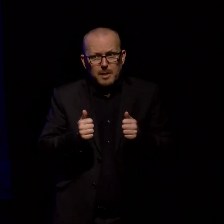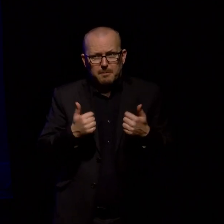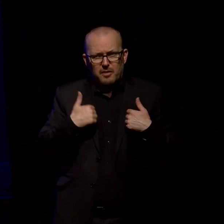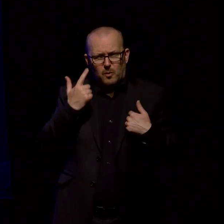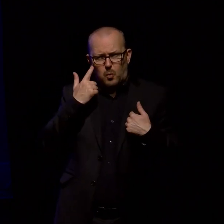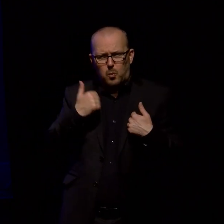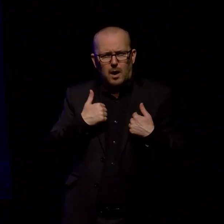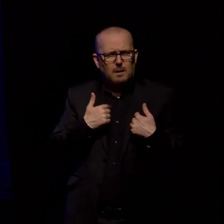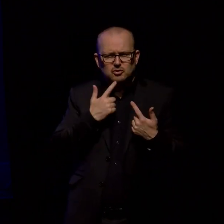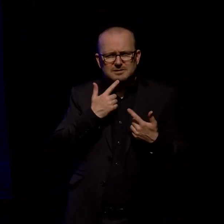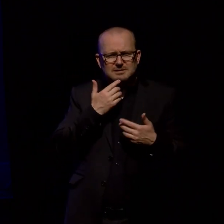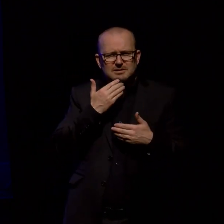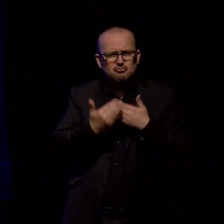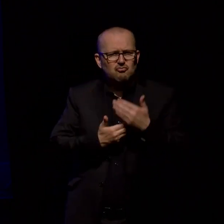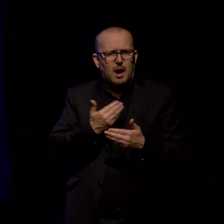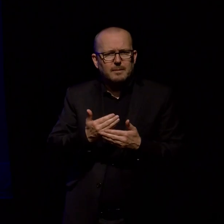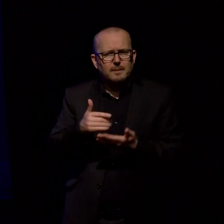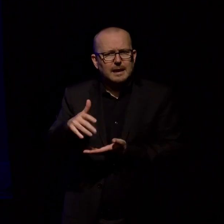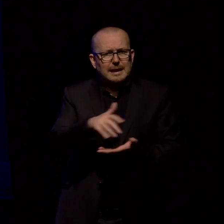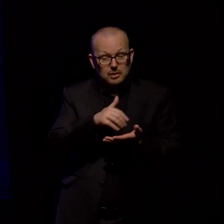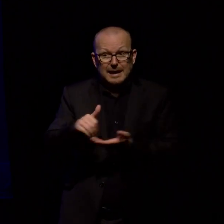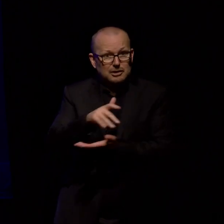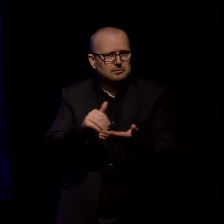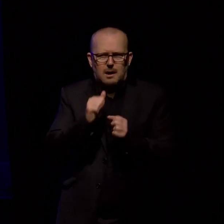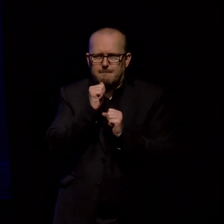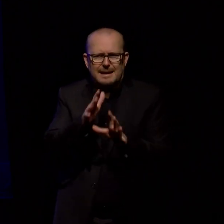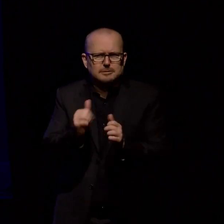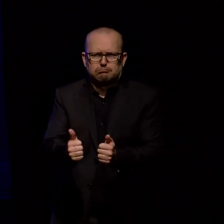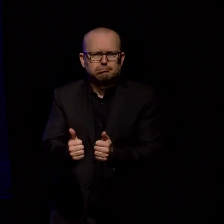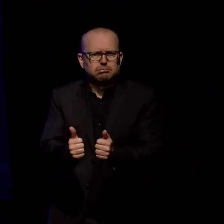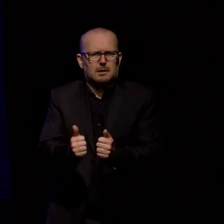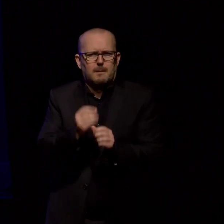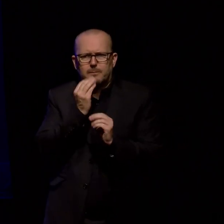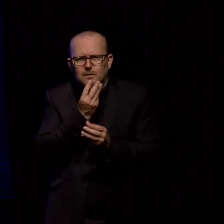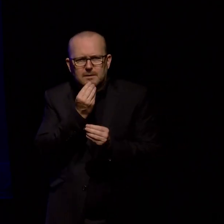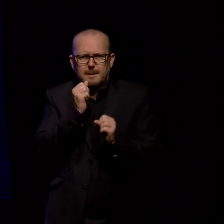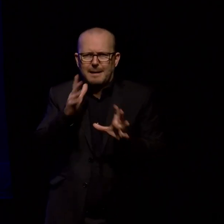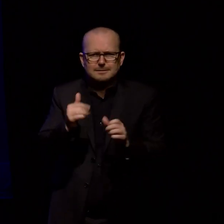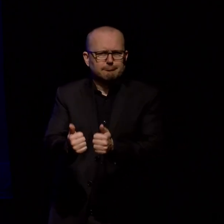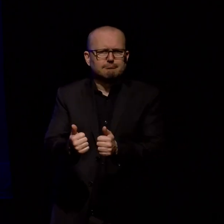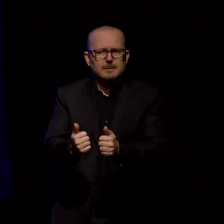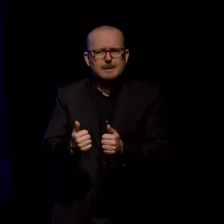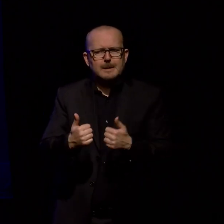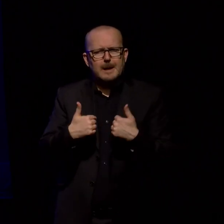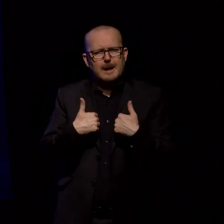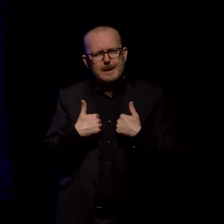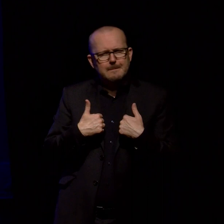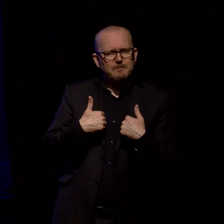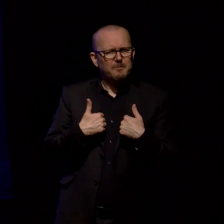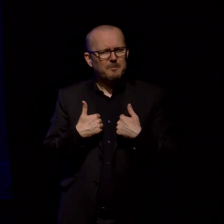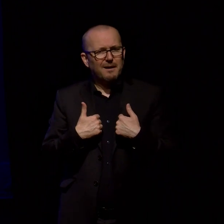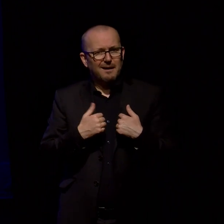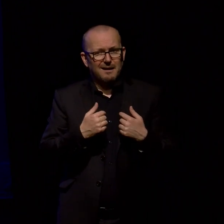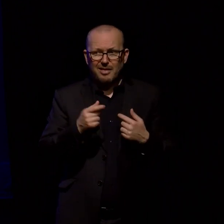collections I'm not and the collections are incredible and they're beautiful and they're amazing I could not find a way